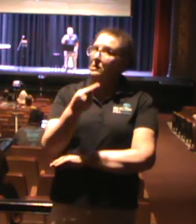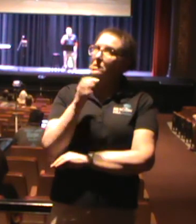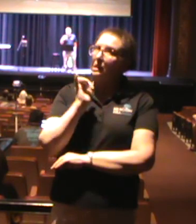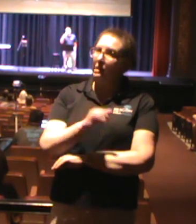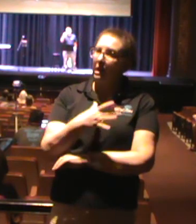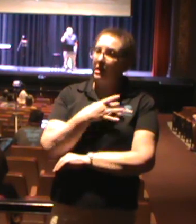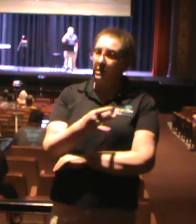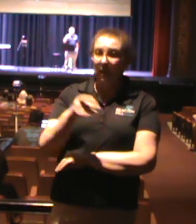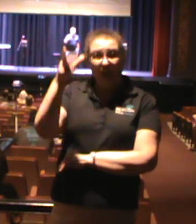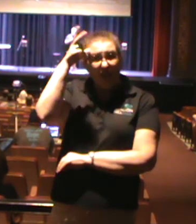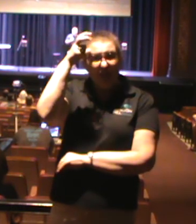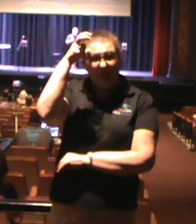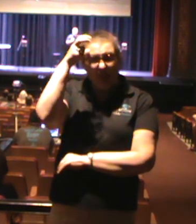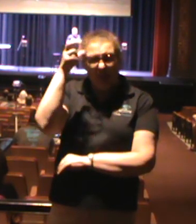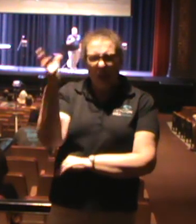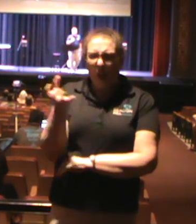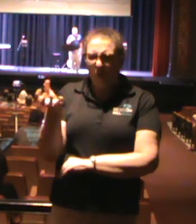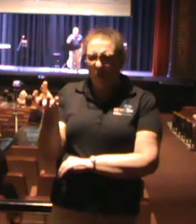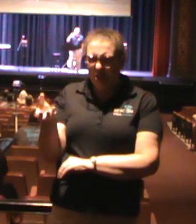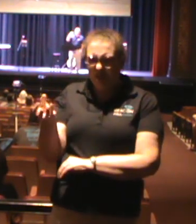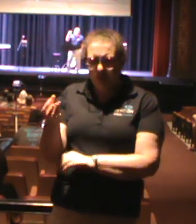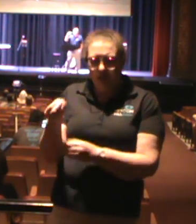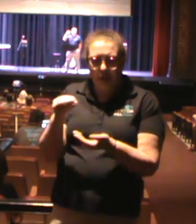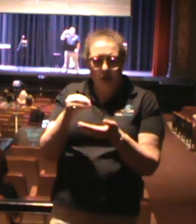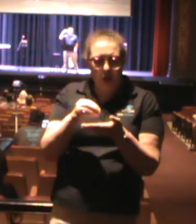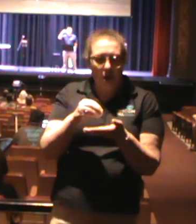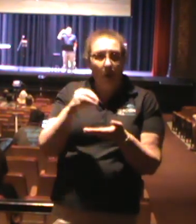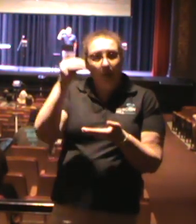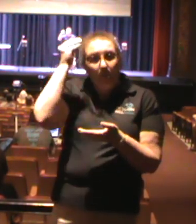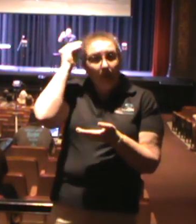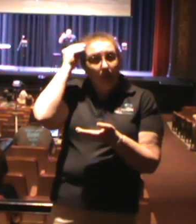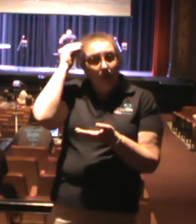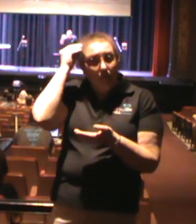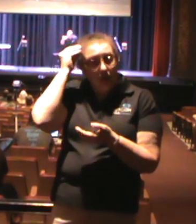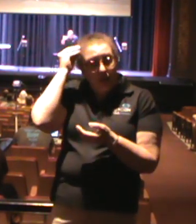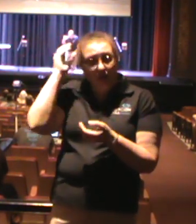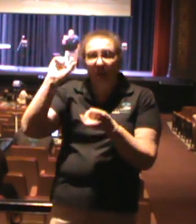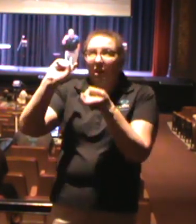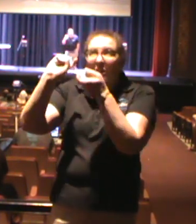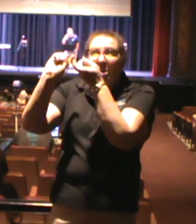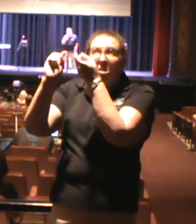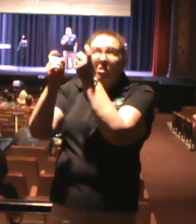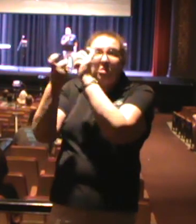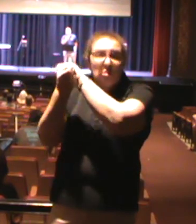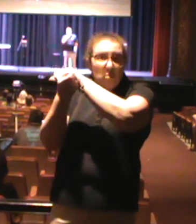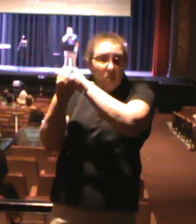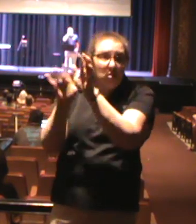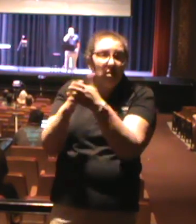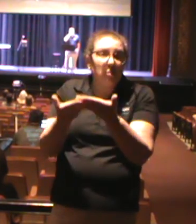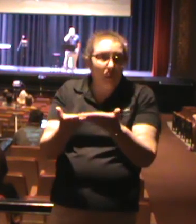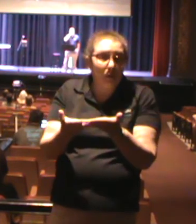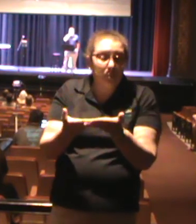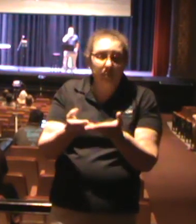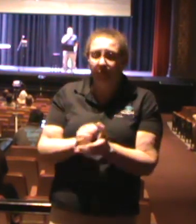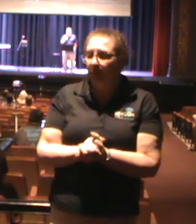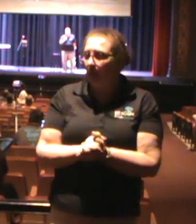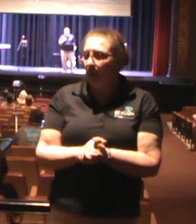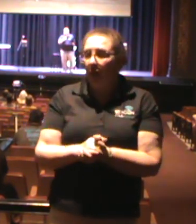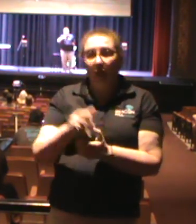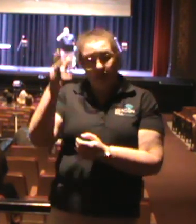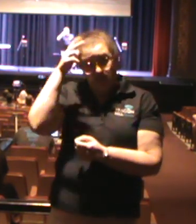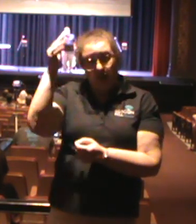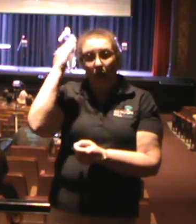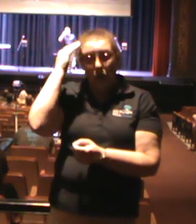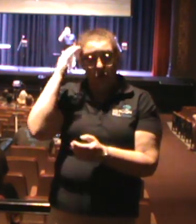how Satan likes to get into our minds. How Satan tries to twist God's word. You've to know that Satan knows